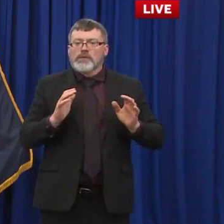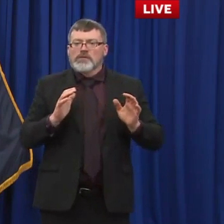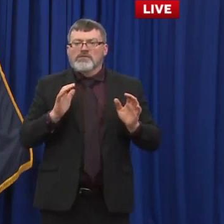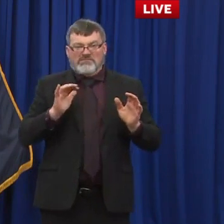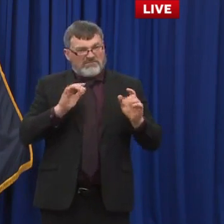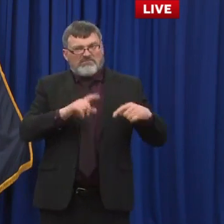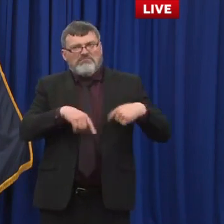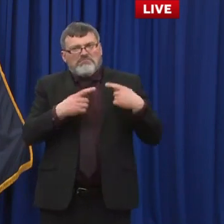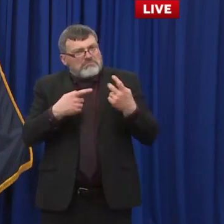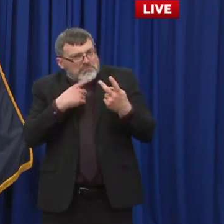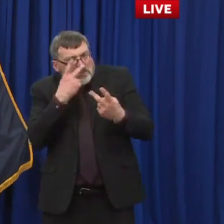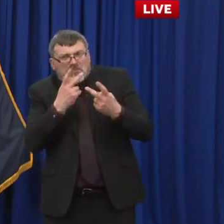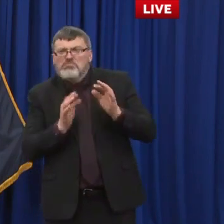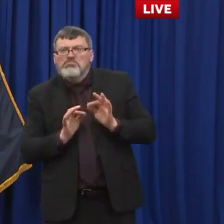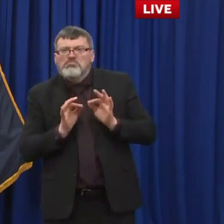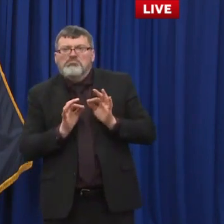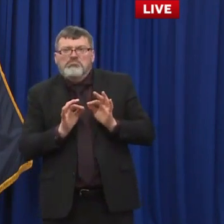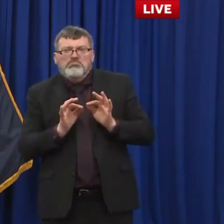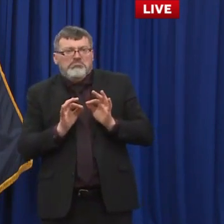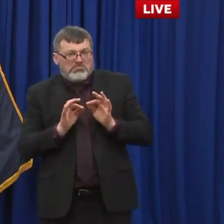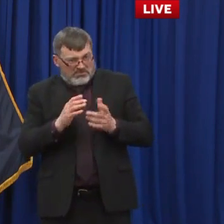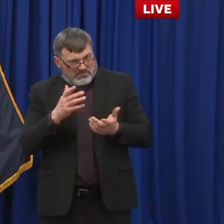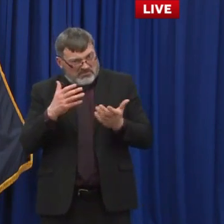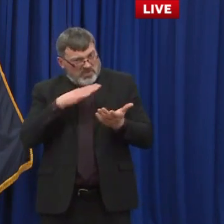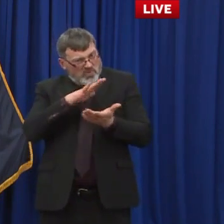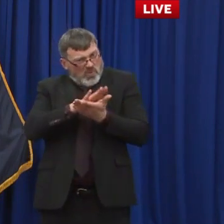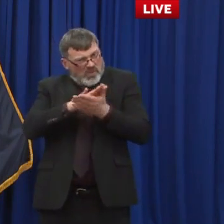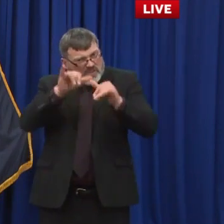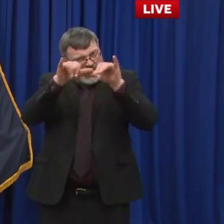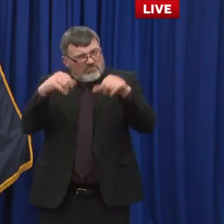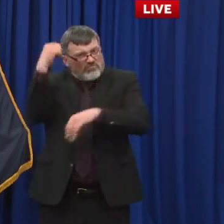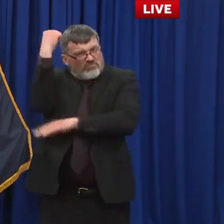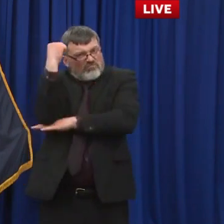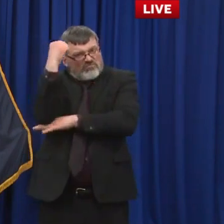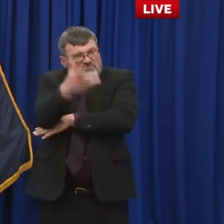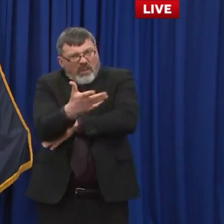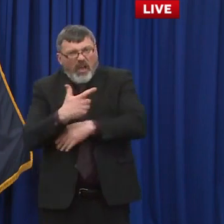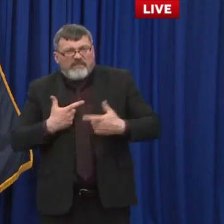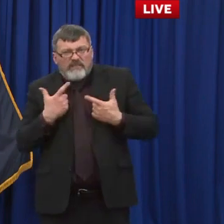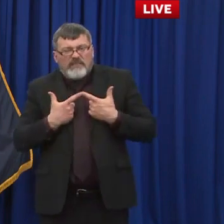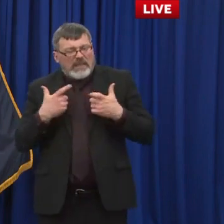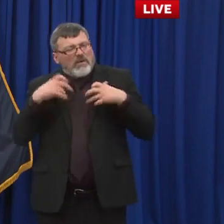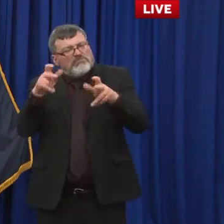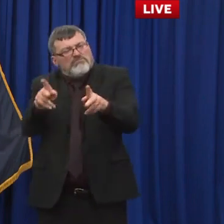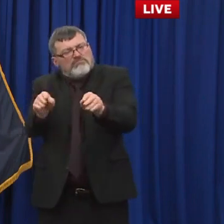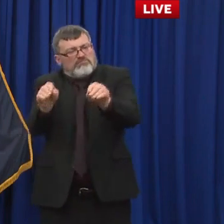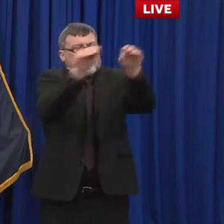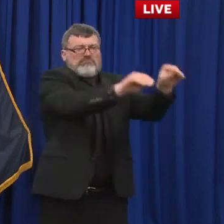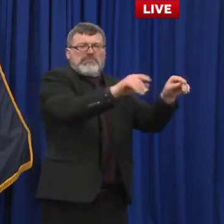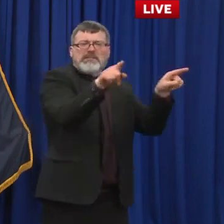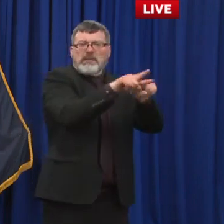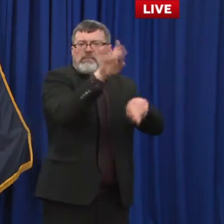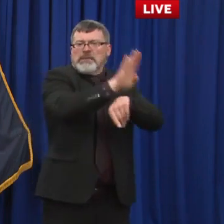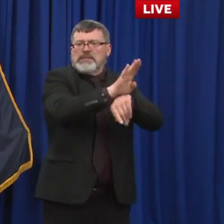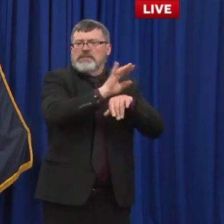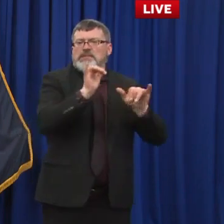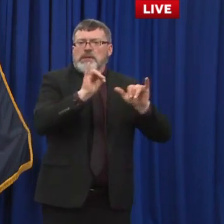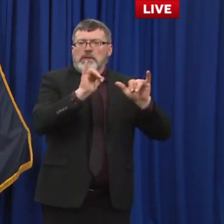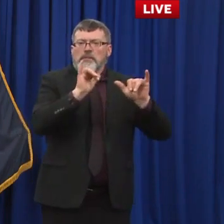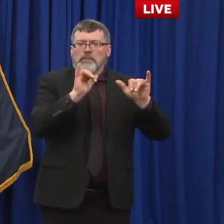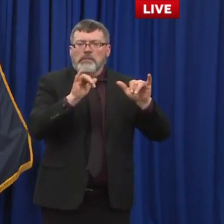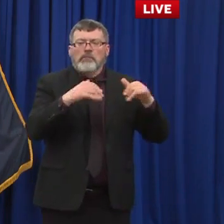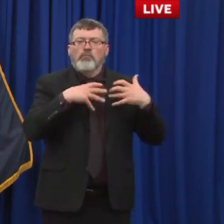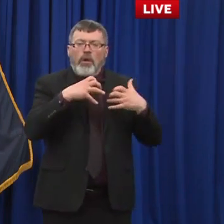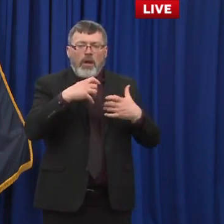So um uh so overall you know there's I think we all have a lot of faith that uh this is definitely the right step. do everything stepwise. We do